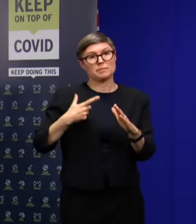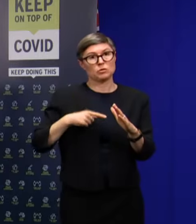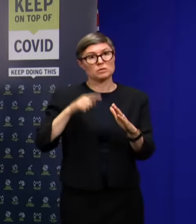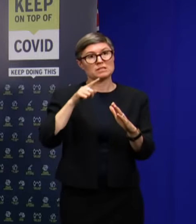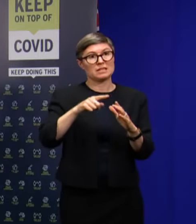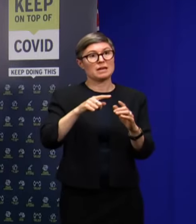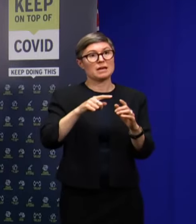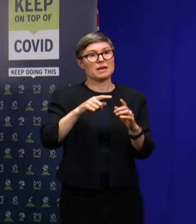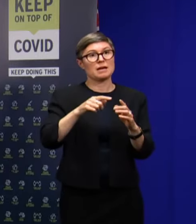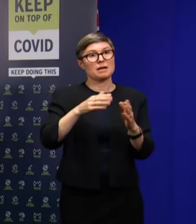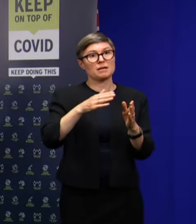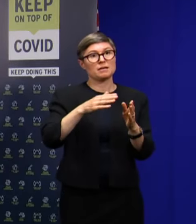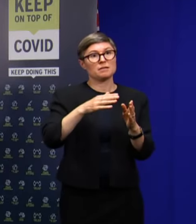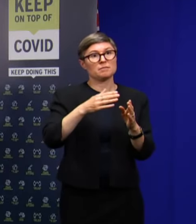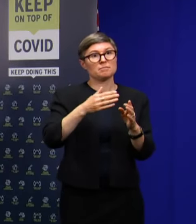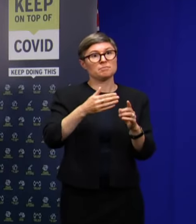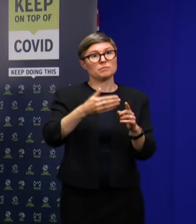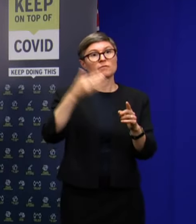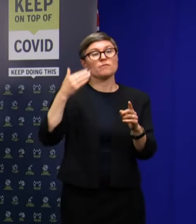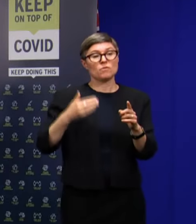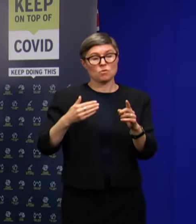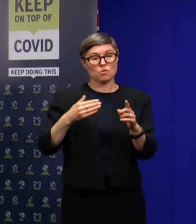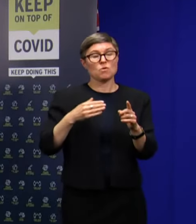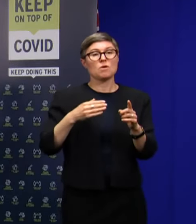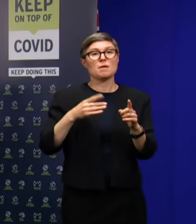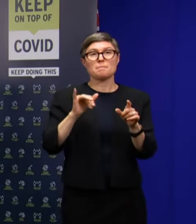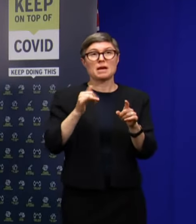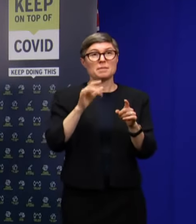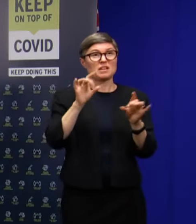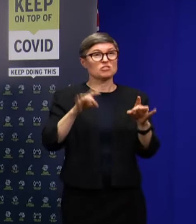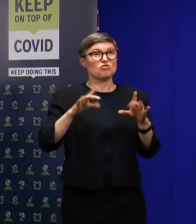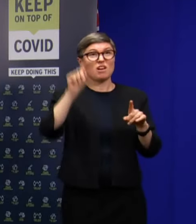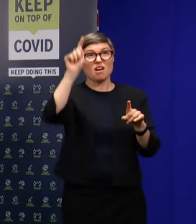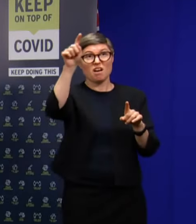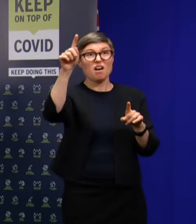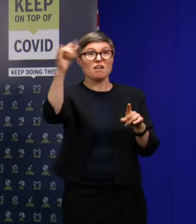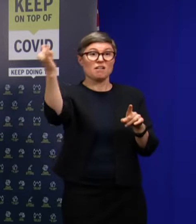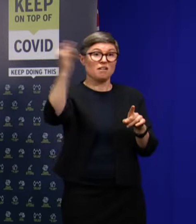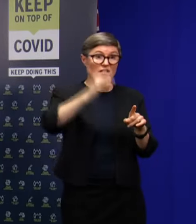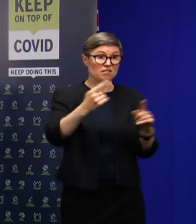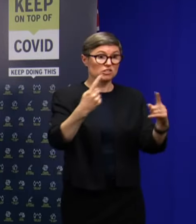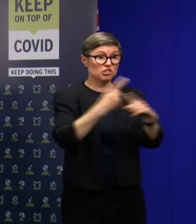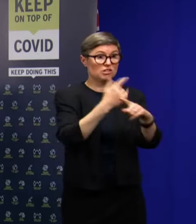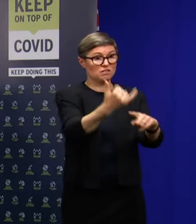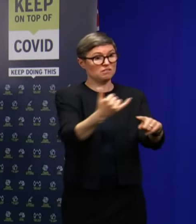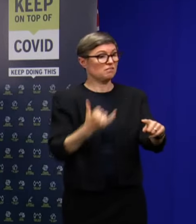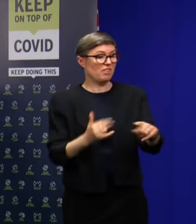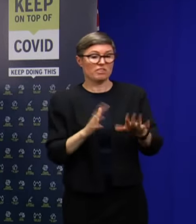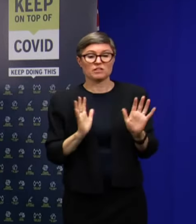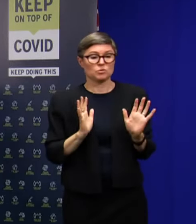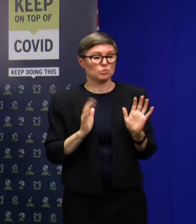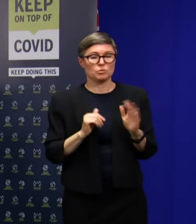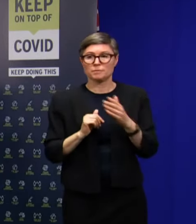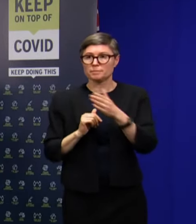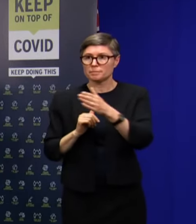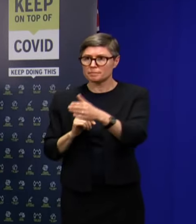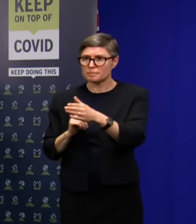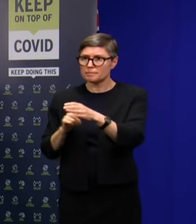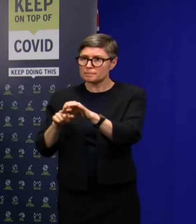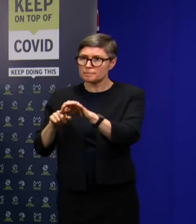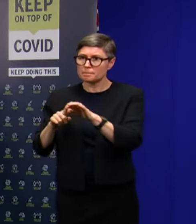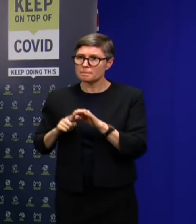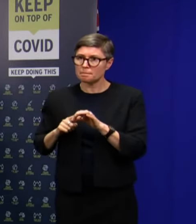jurisdiction other than Melbourne and just flown through. The man initially returned that sort of weak